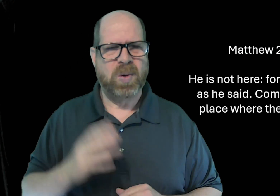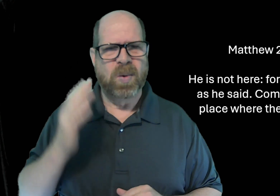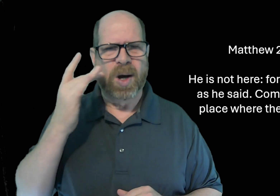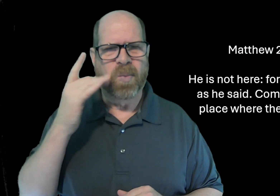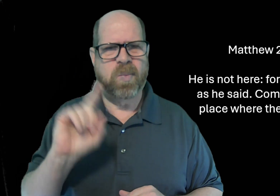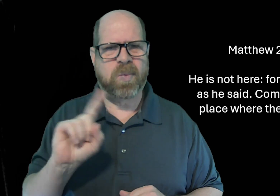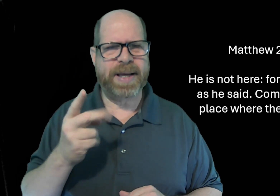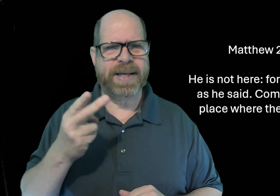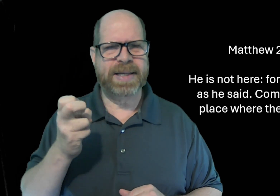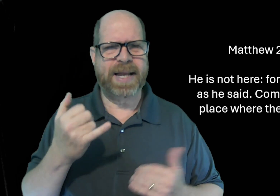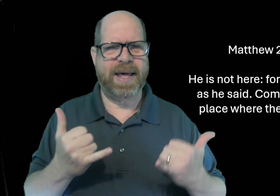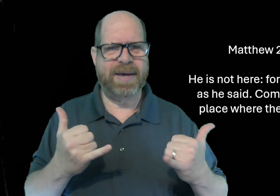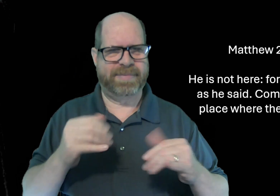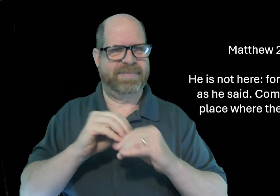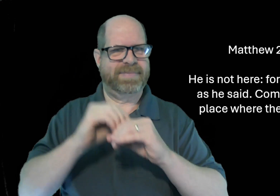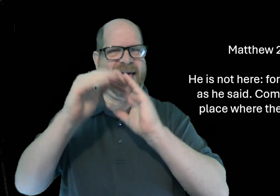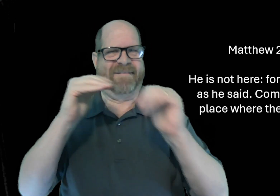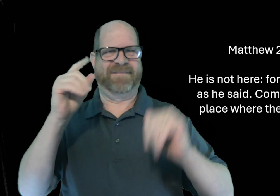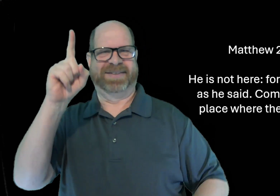but where is he now in heaven